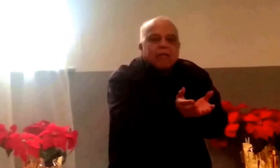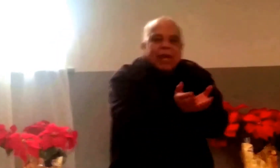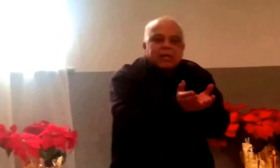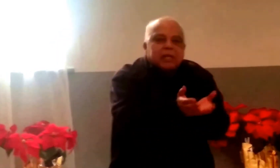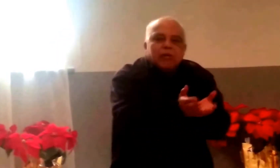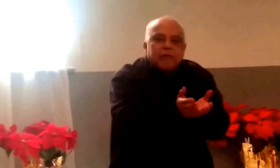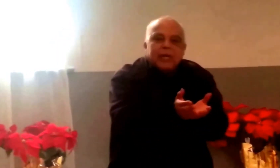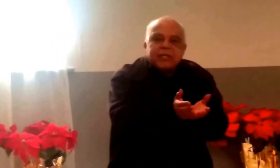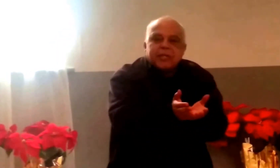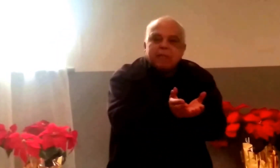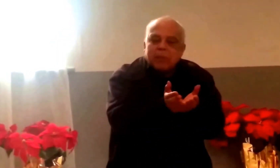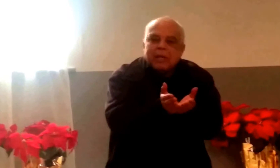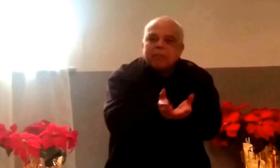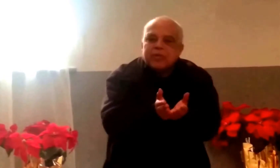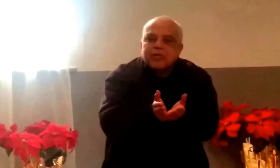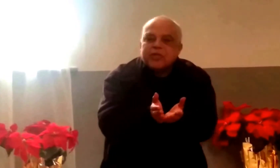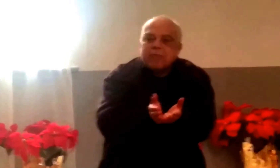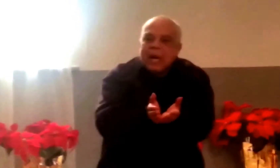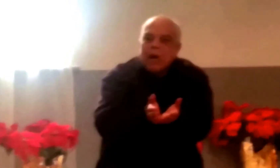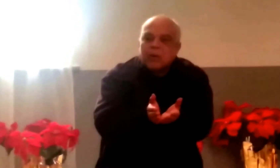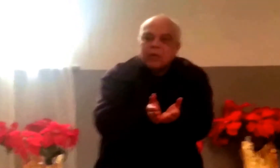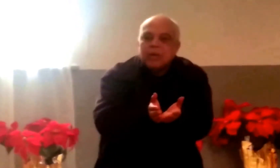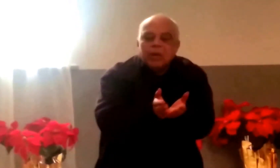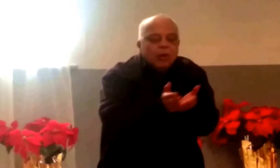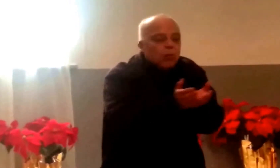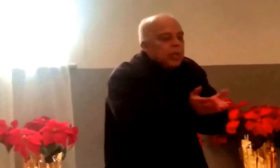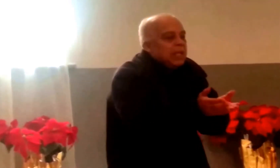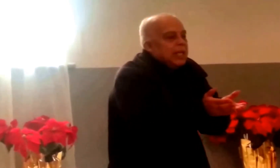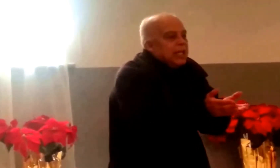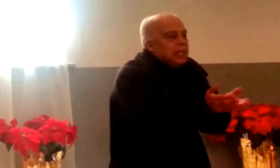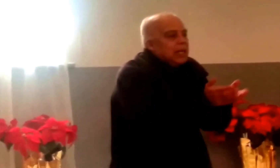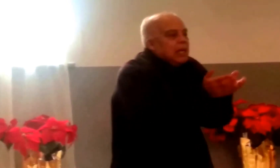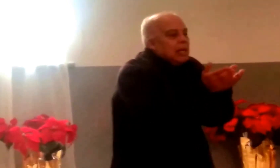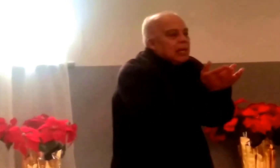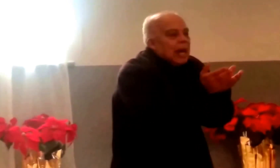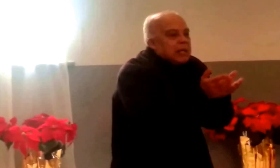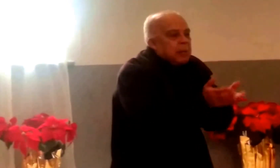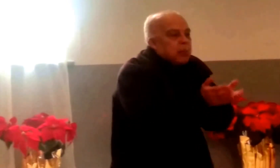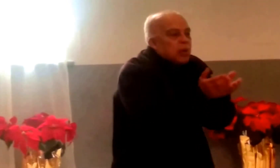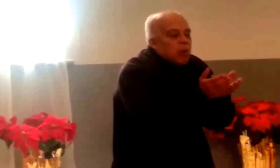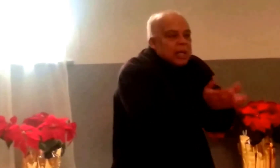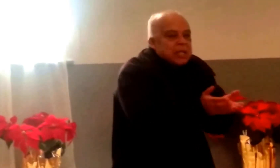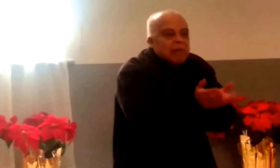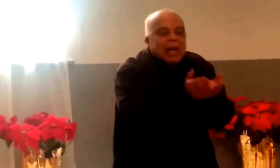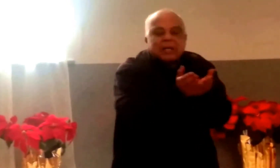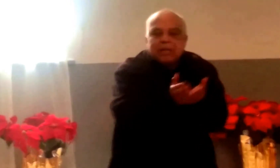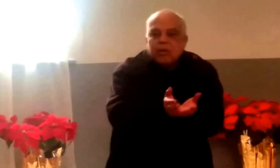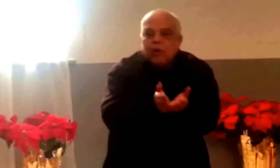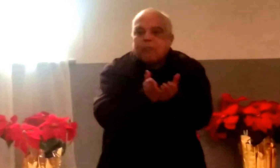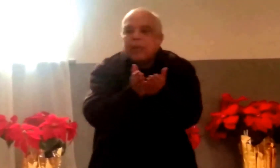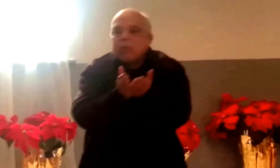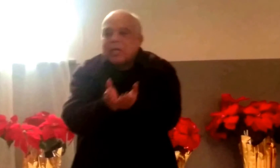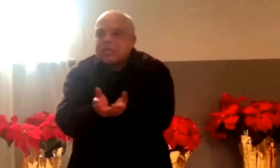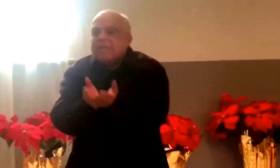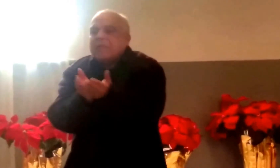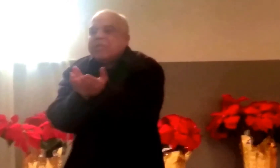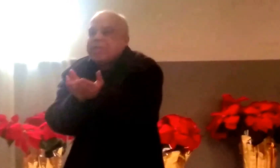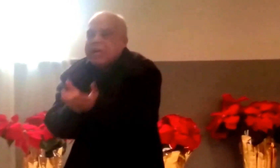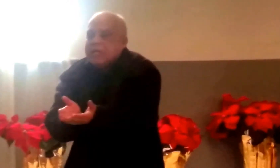have Latino faces in positions of power. We need to progress a Latino progressive agenda.